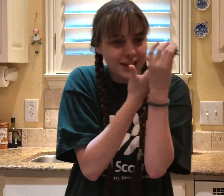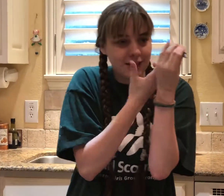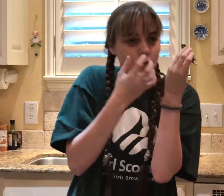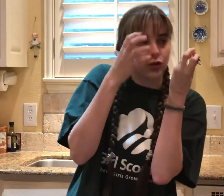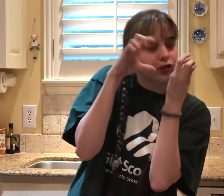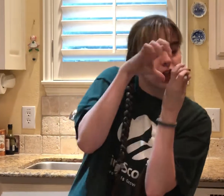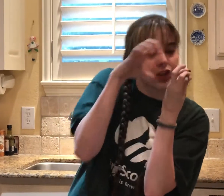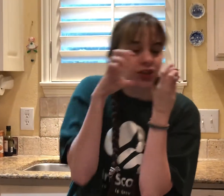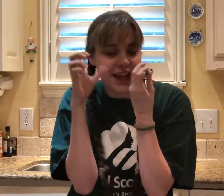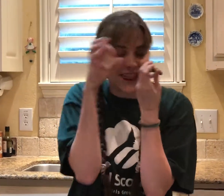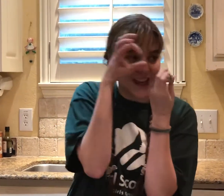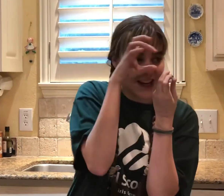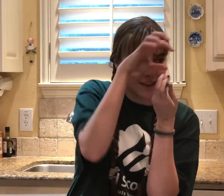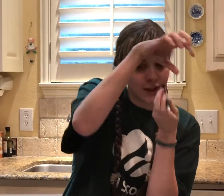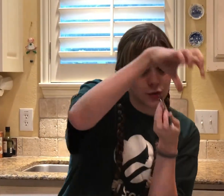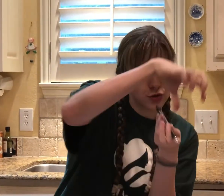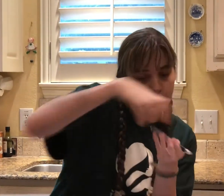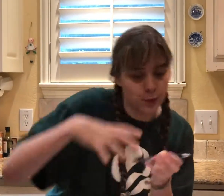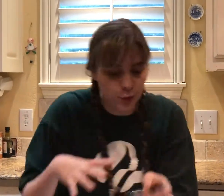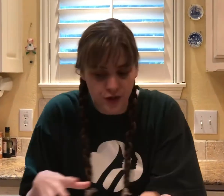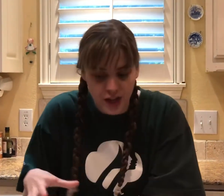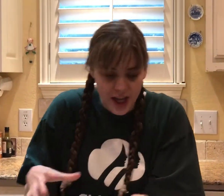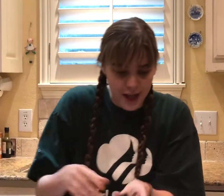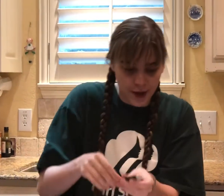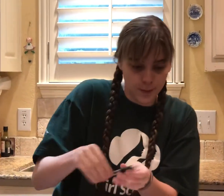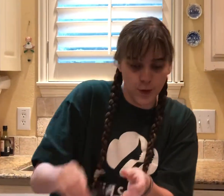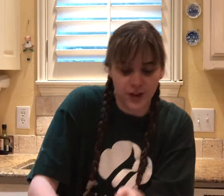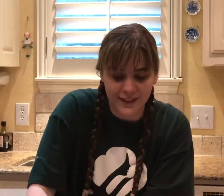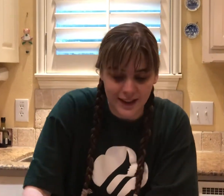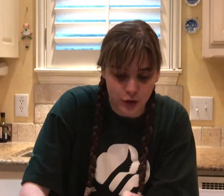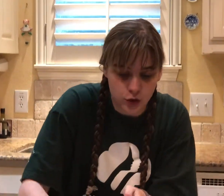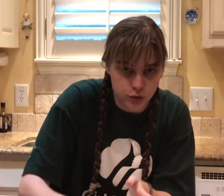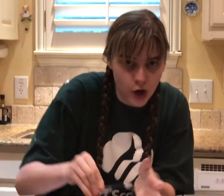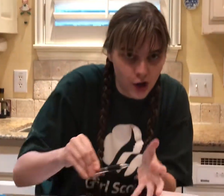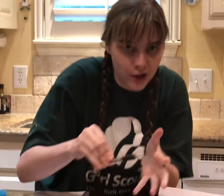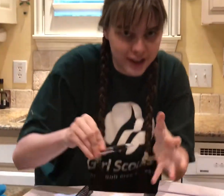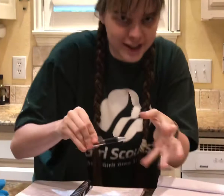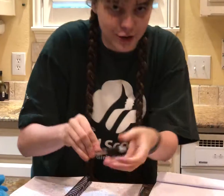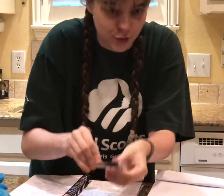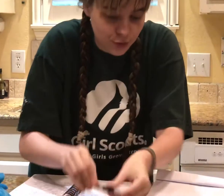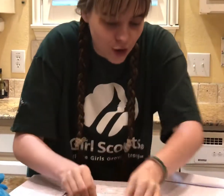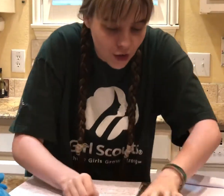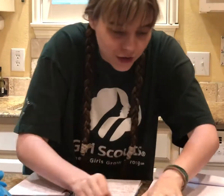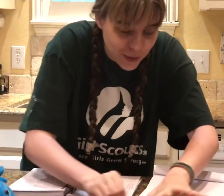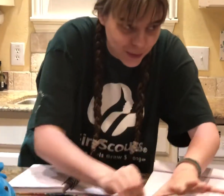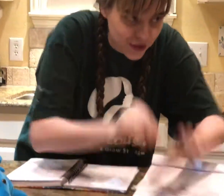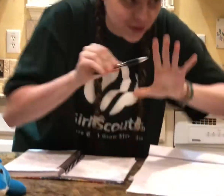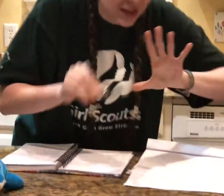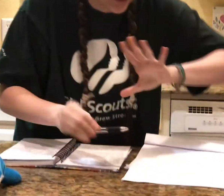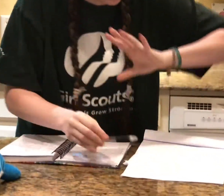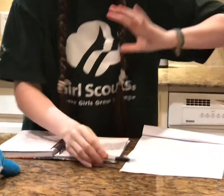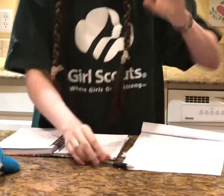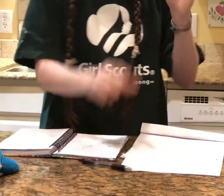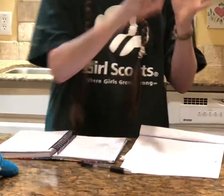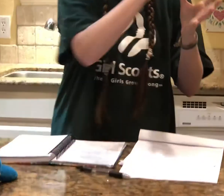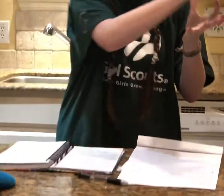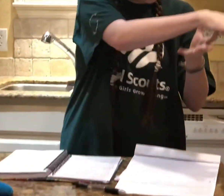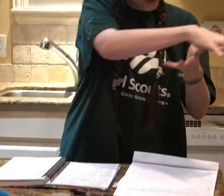like these little sucker like things they used to move and they move and it's like they're crawling and crawling towards you and it's like really cool